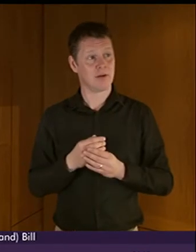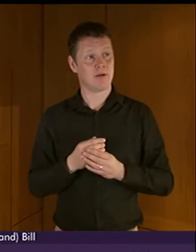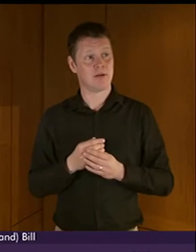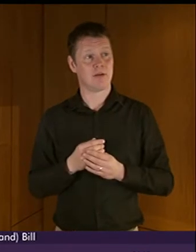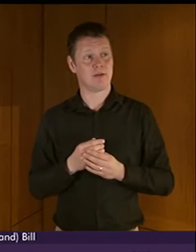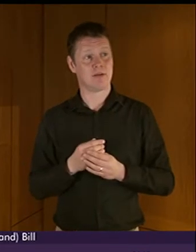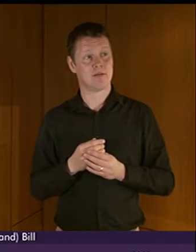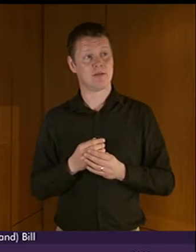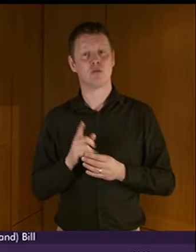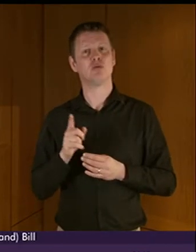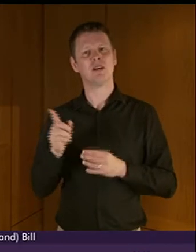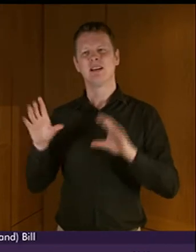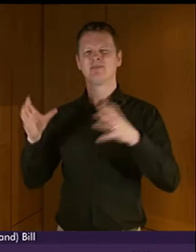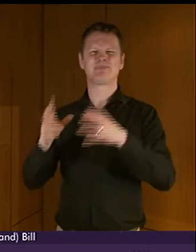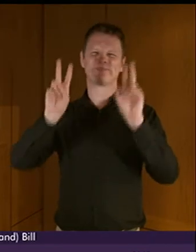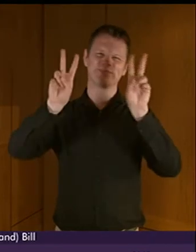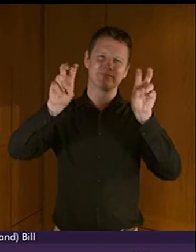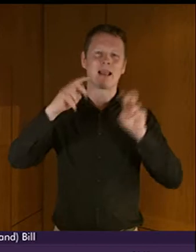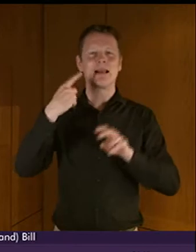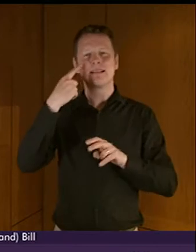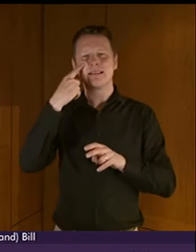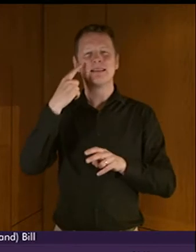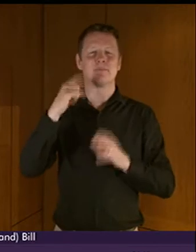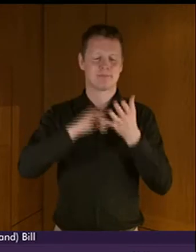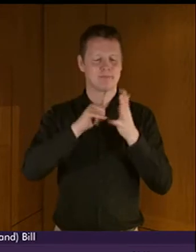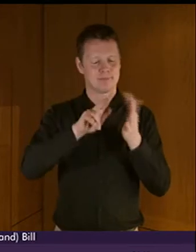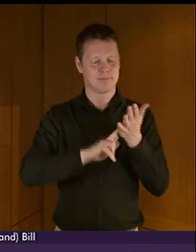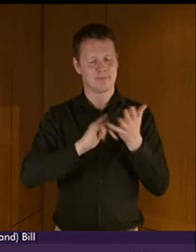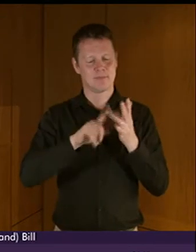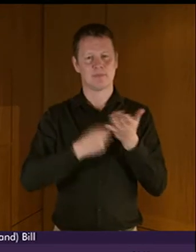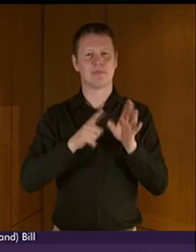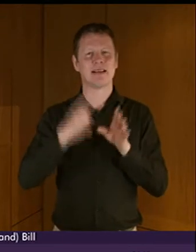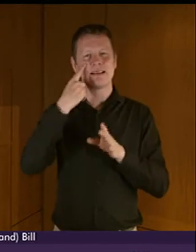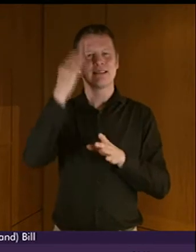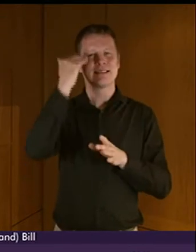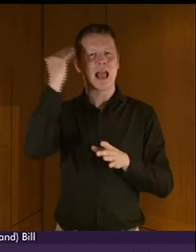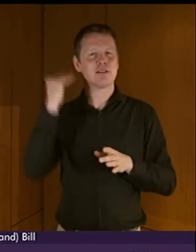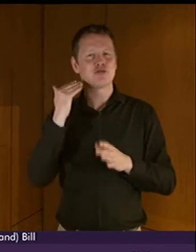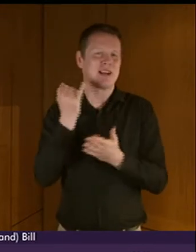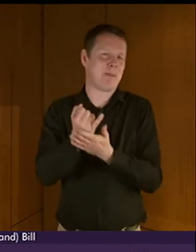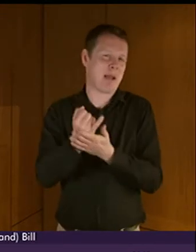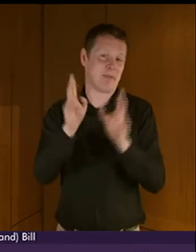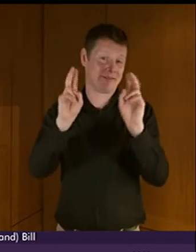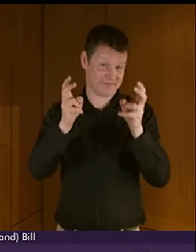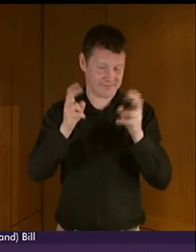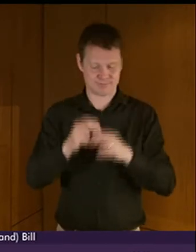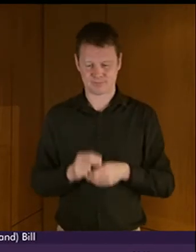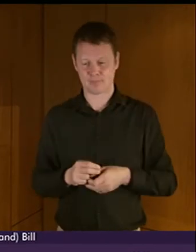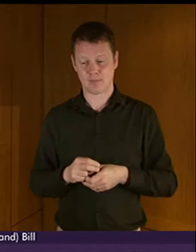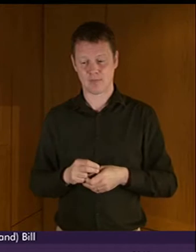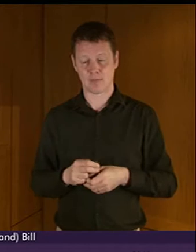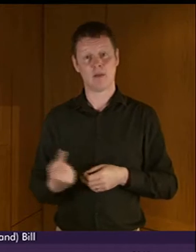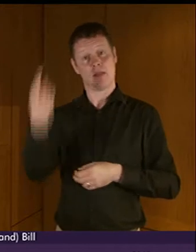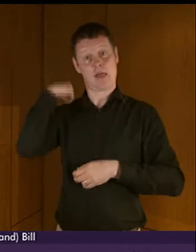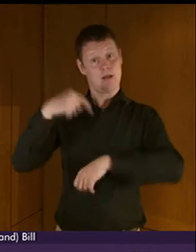people with sensory impairments. And one of the things I had the privilege of doing was ensuring